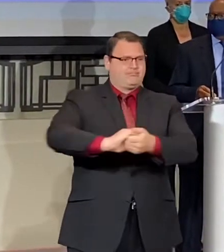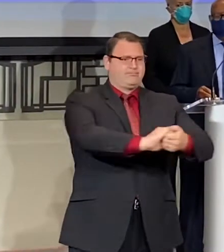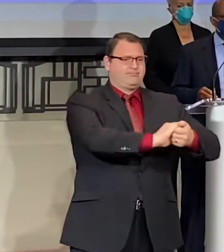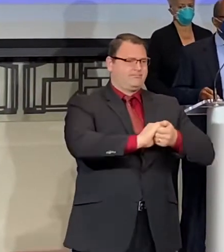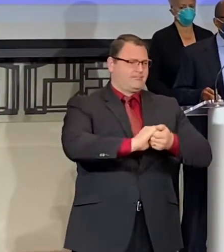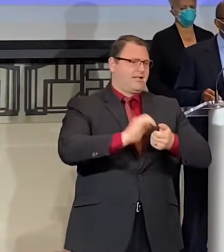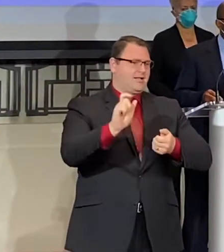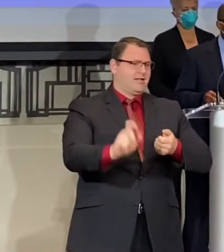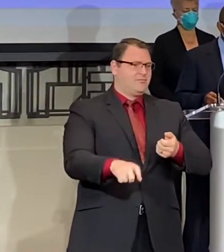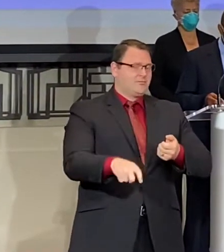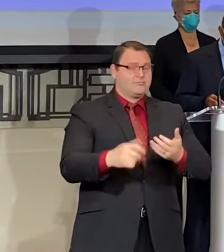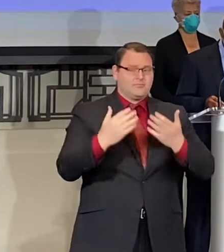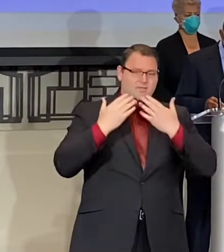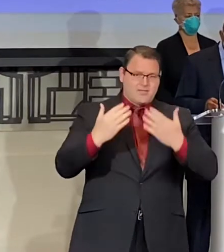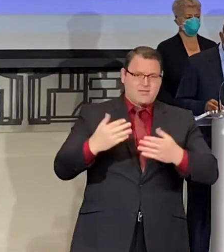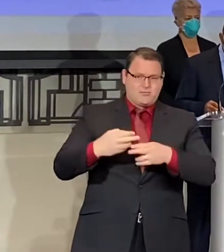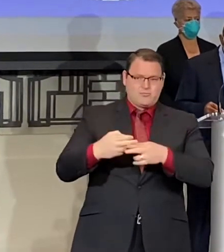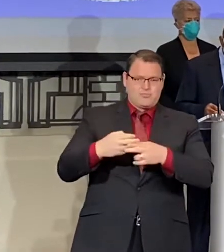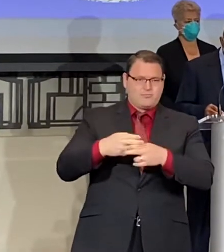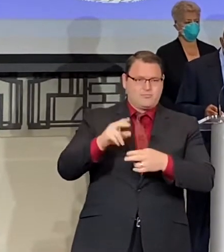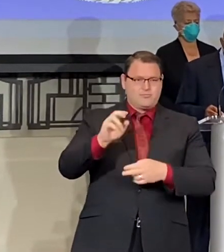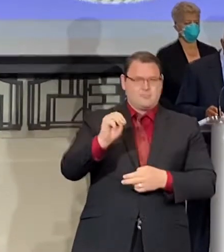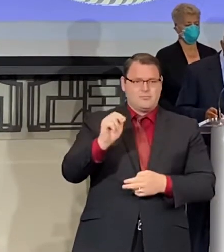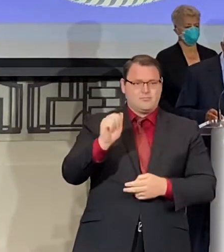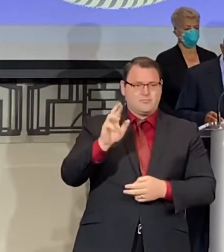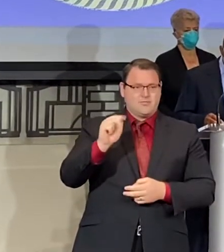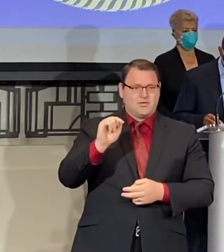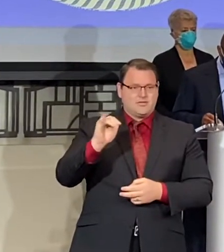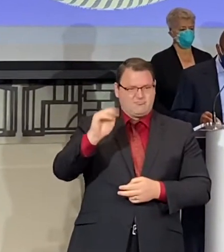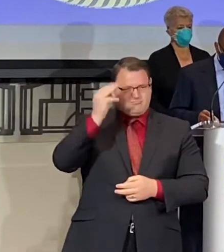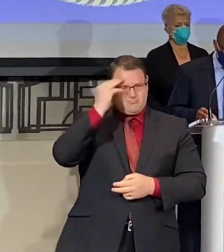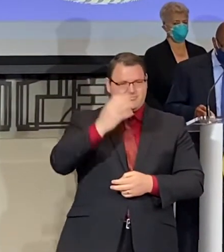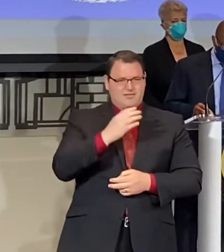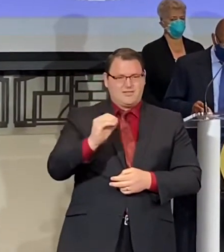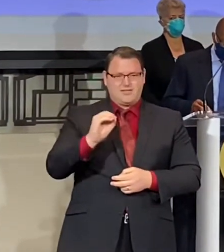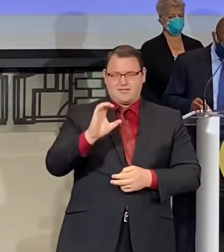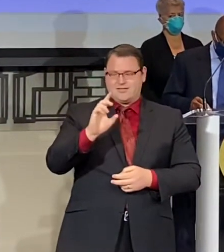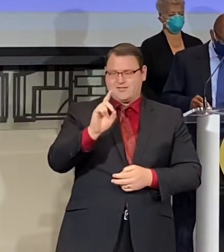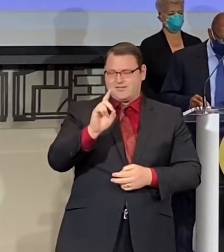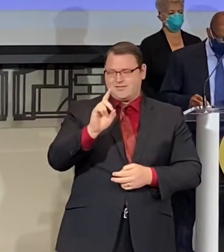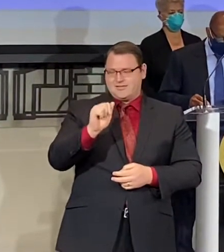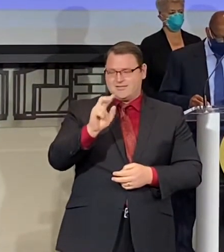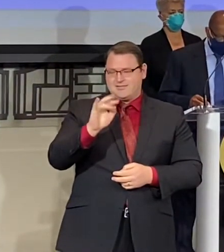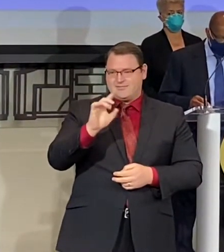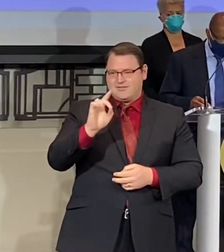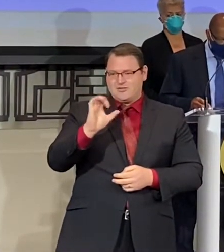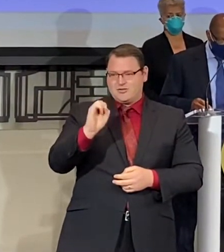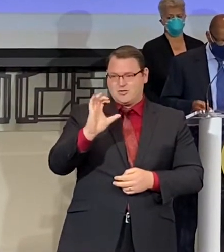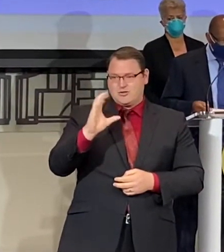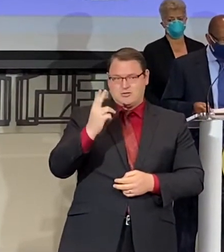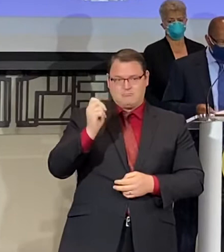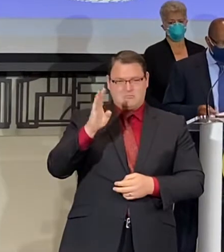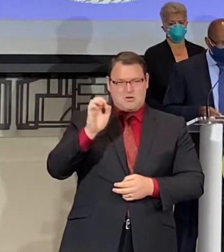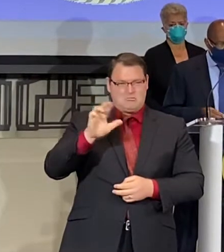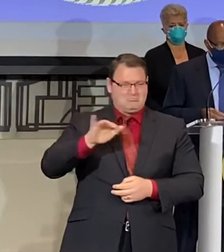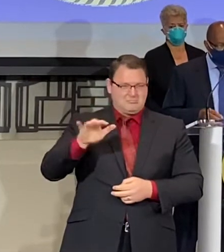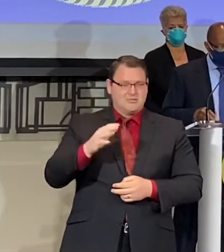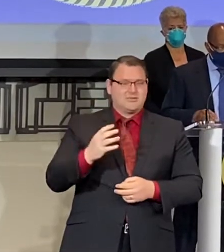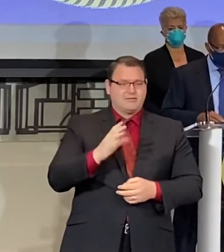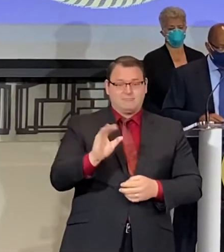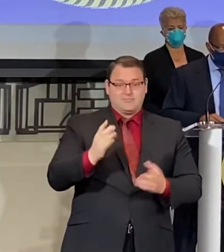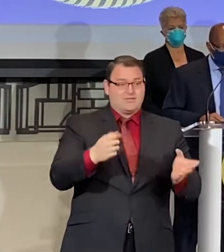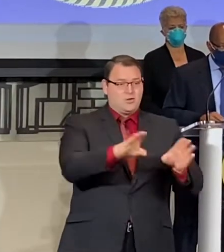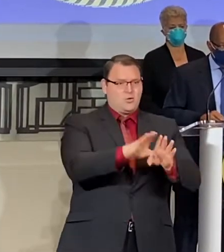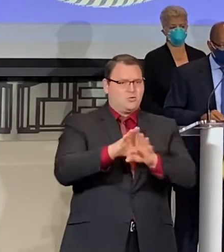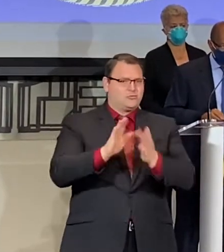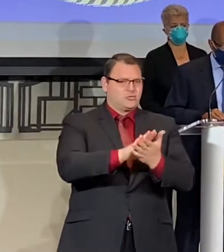Martin and Councilmember Evan Shabars as well. And we all know that schools have been closed for several weeks and children are